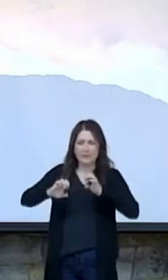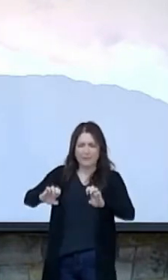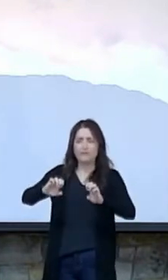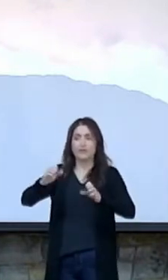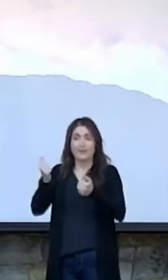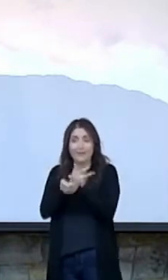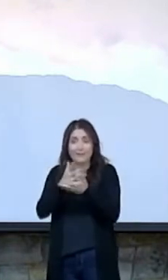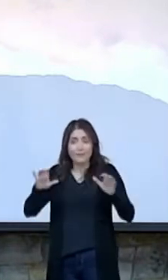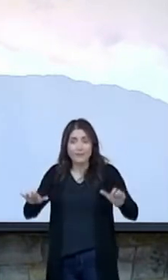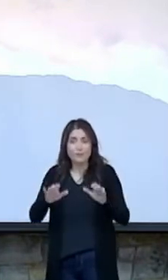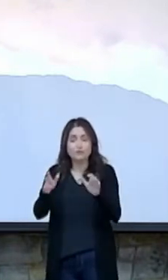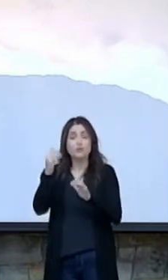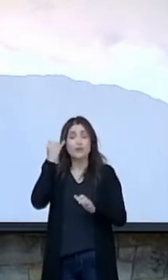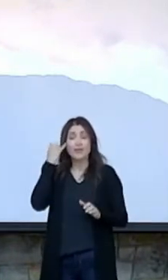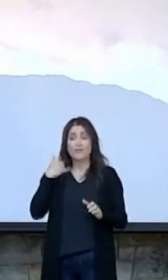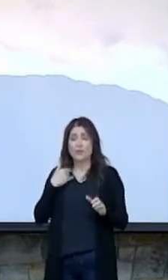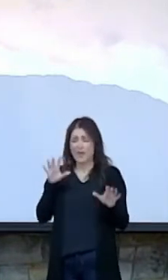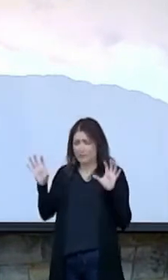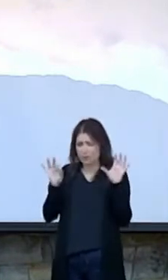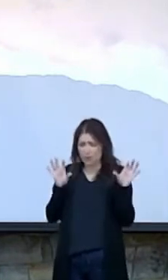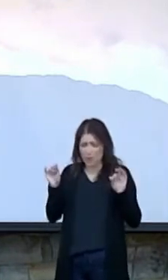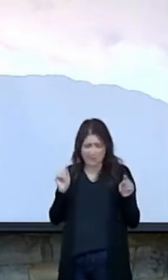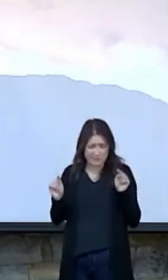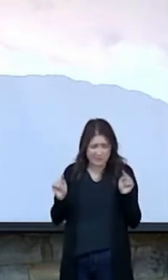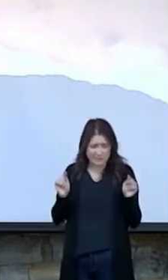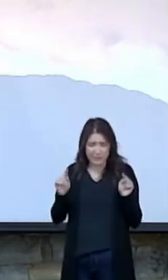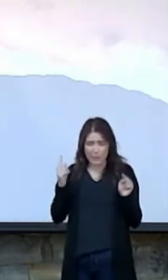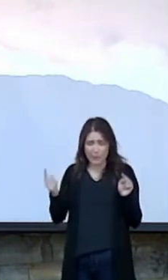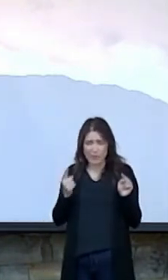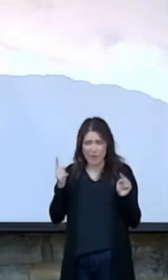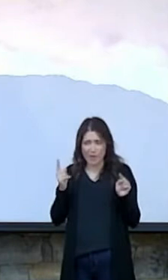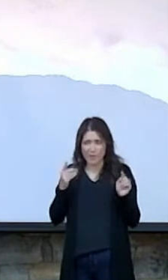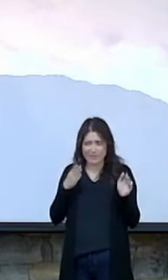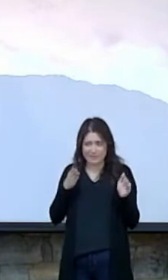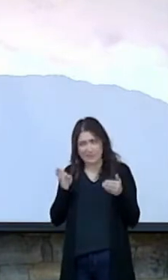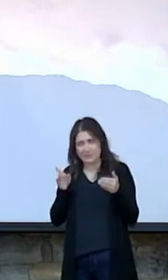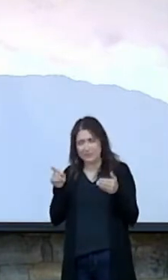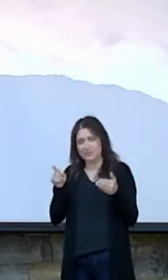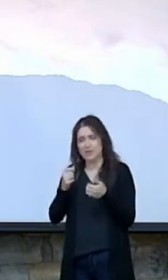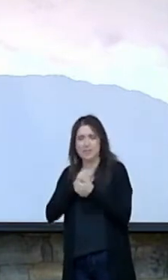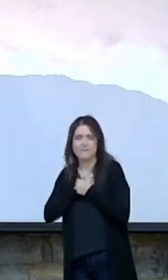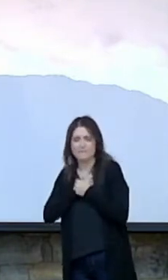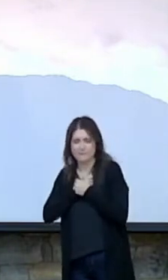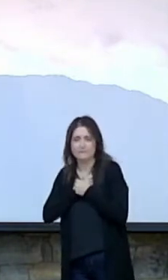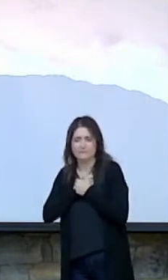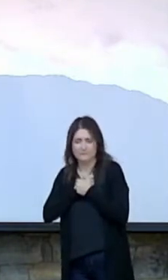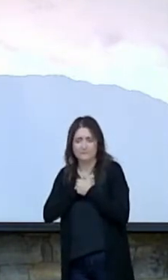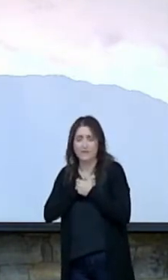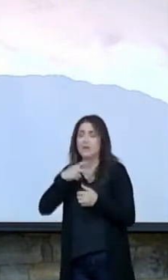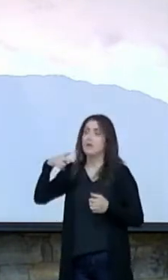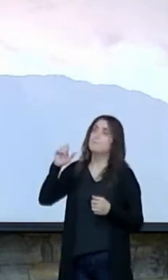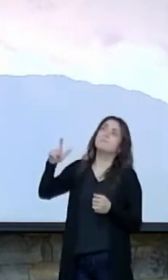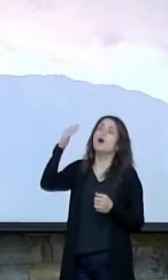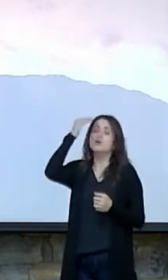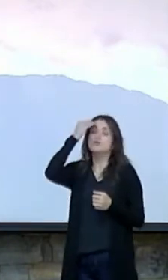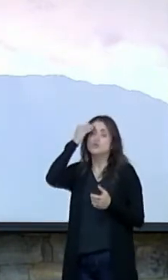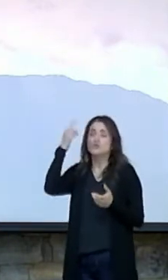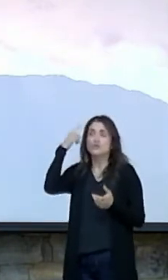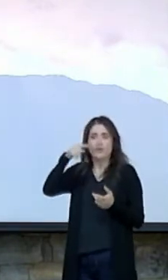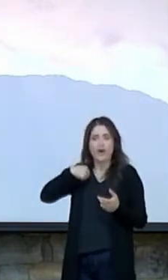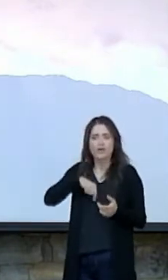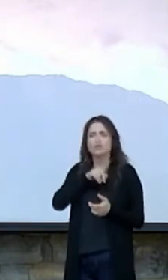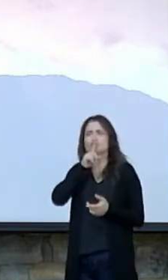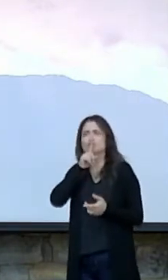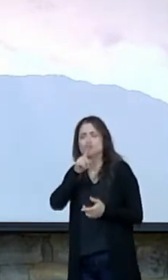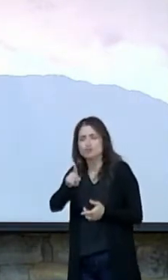And if we ever have a choice to make, we always err on the side of love. And Paul knew that in order for them to truly